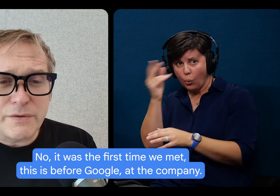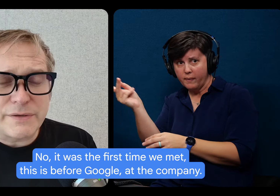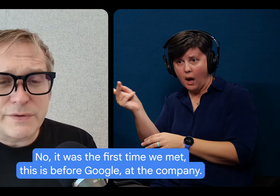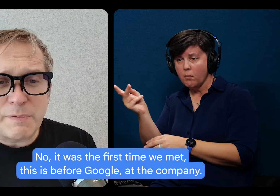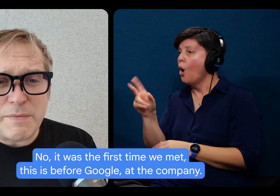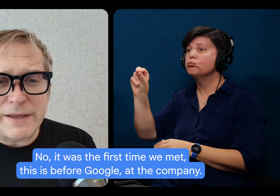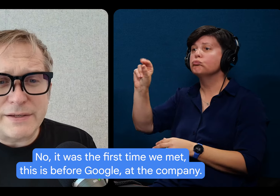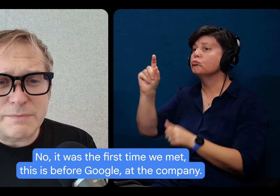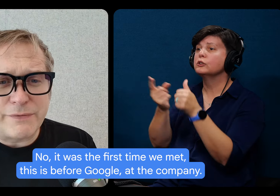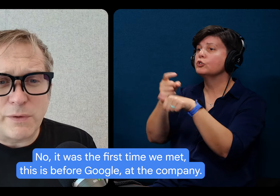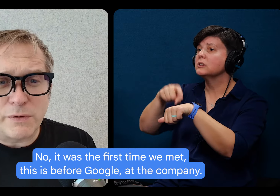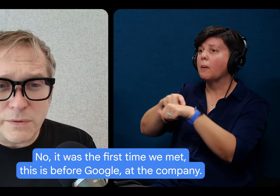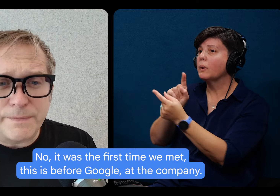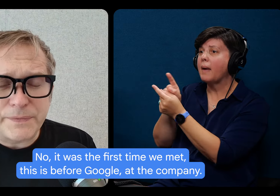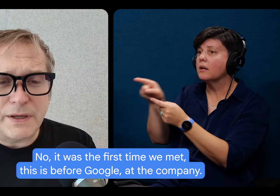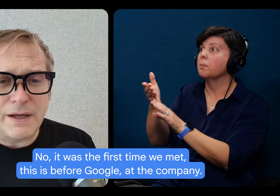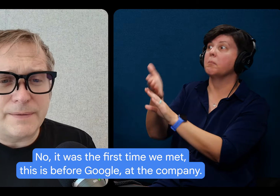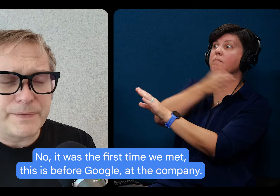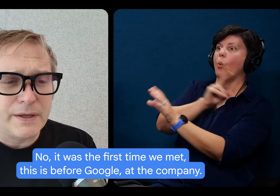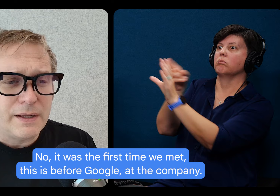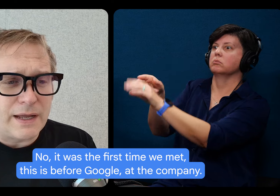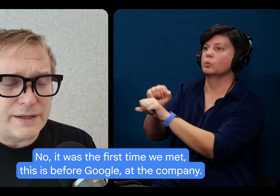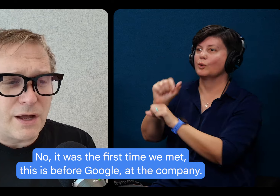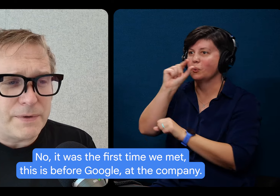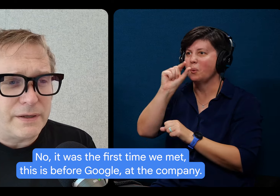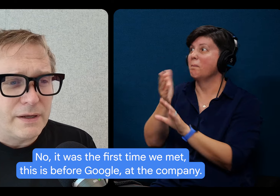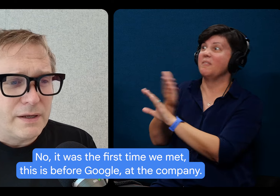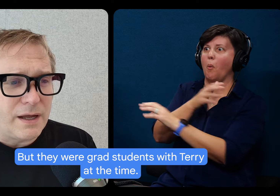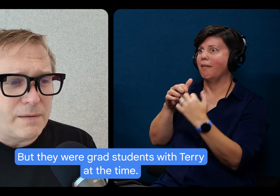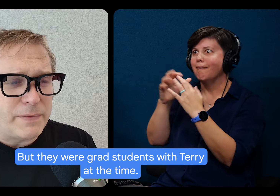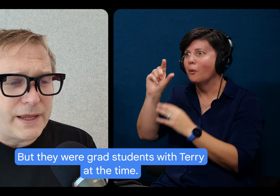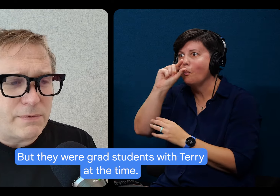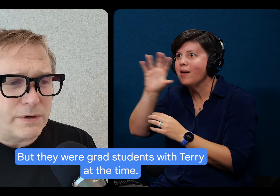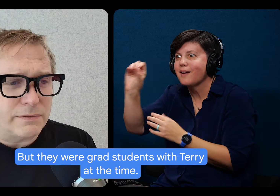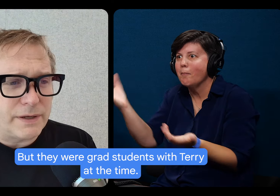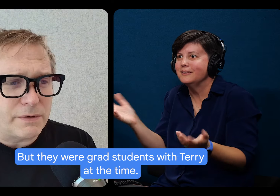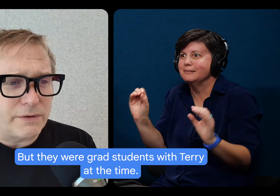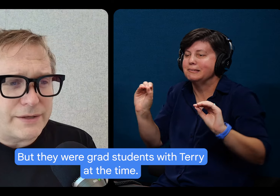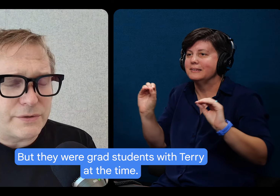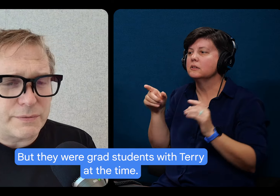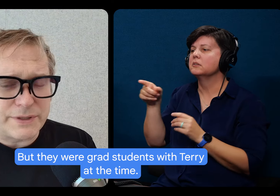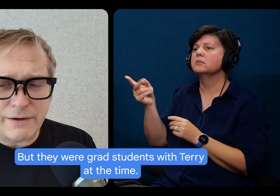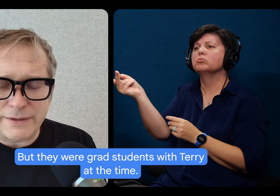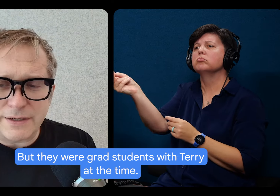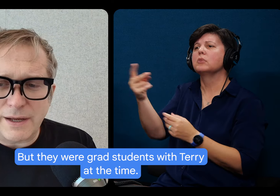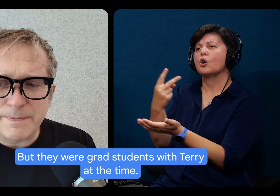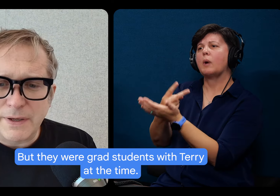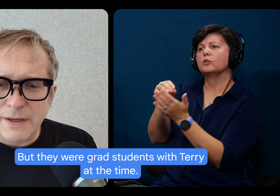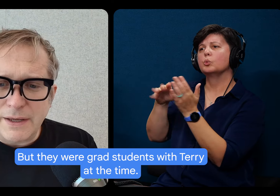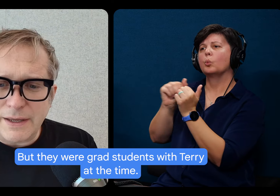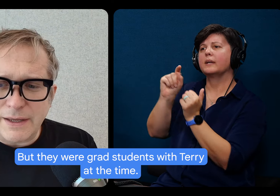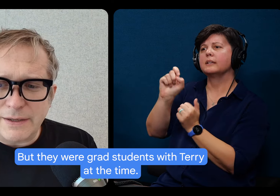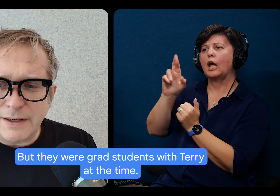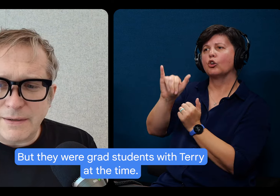No, no. It was the first time we met. This was before Google, the company. But they were grad students with Terry at the time.